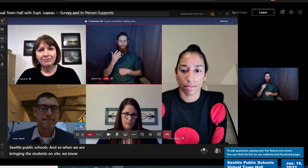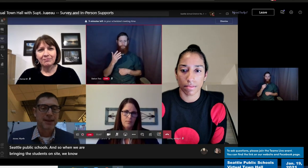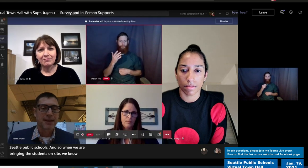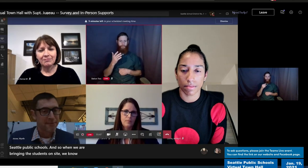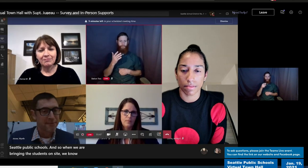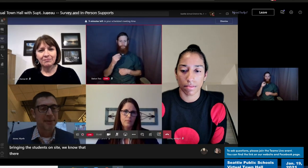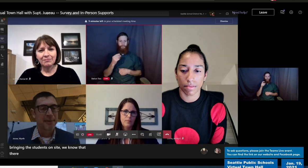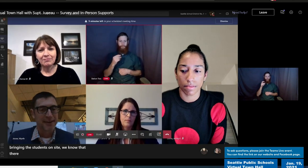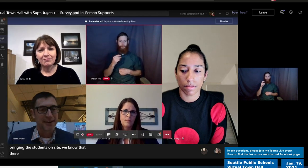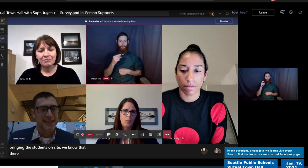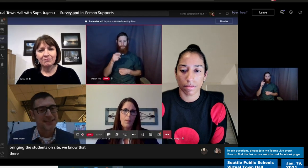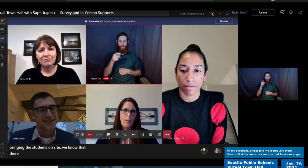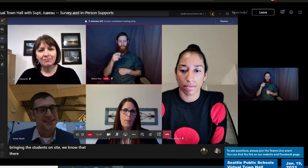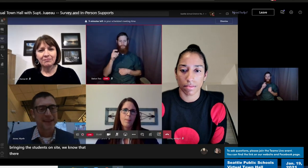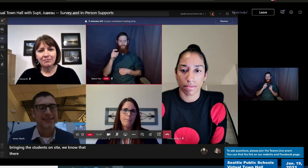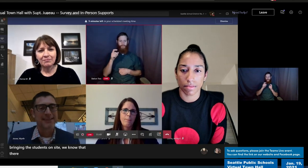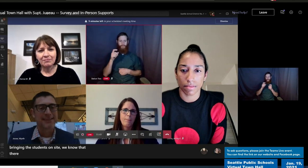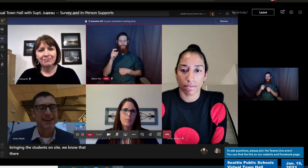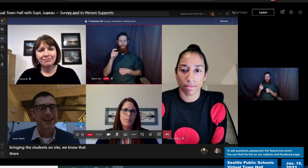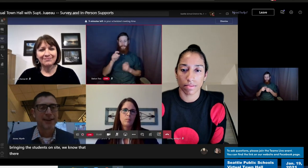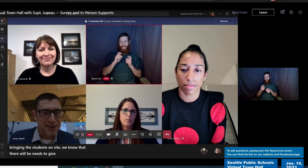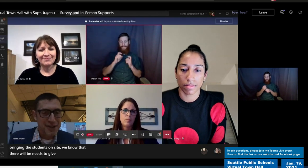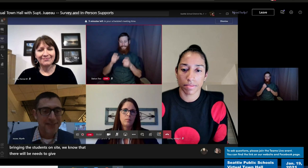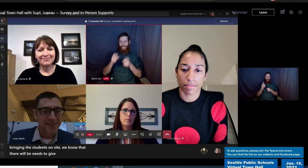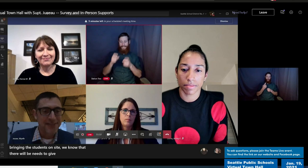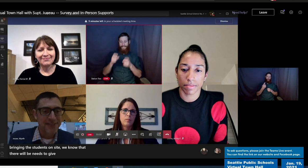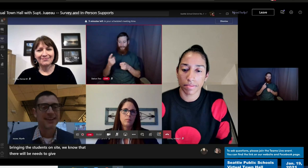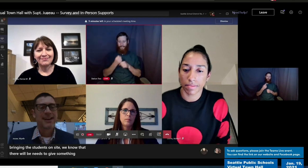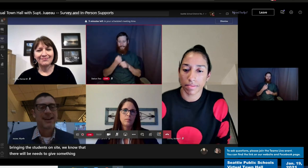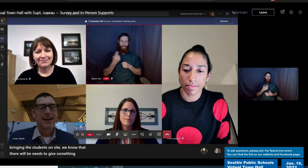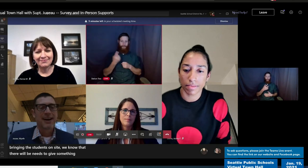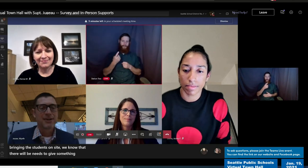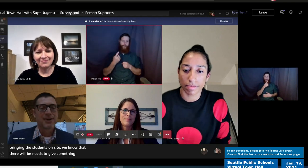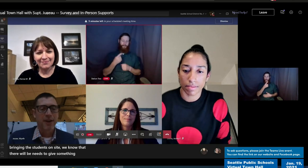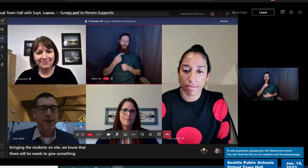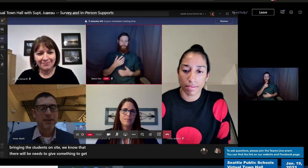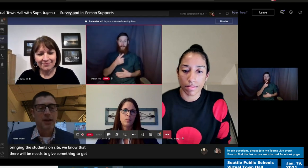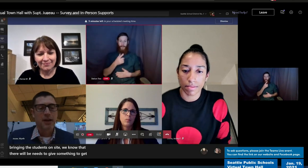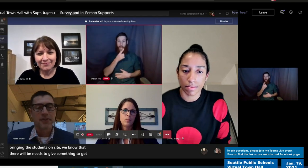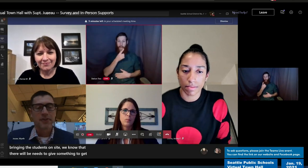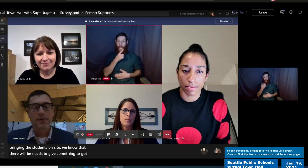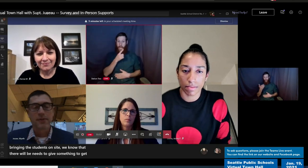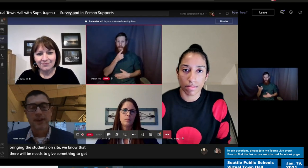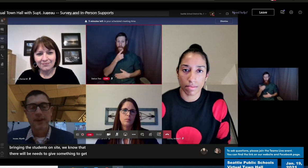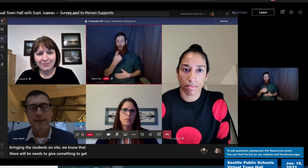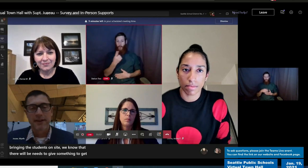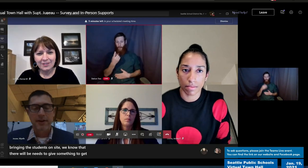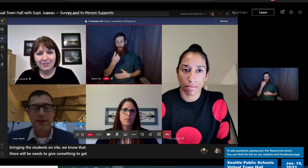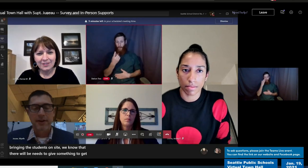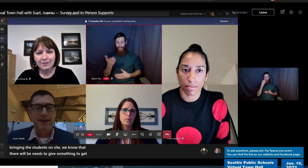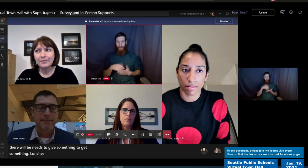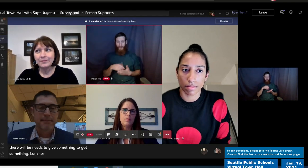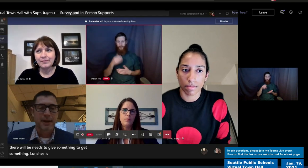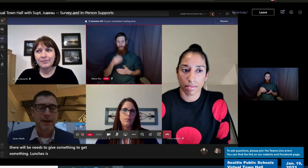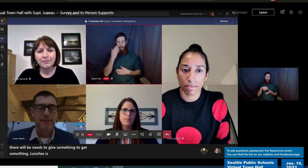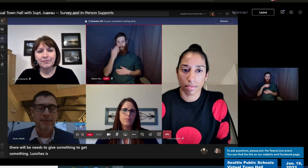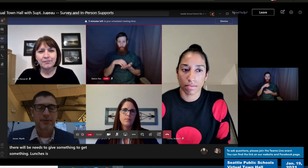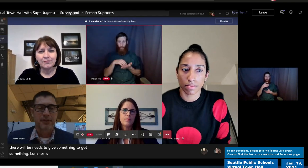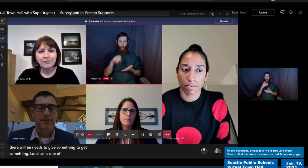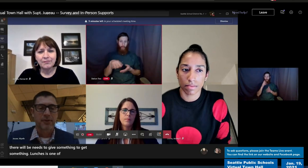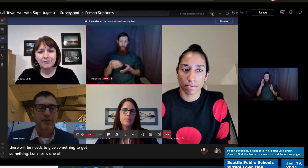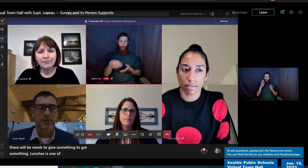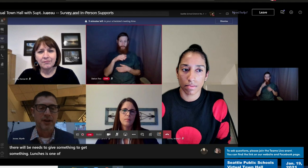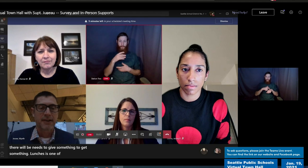something to get something. Lunches is one of those students I know that's a great time for students to